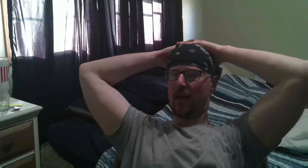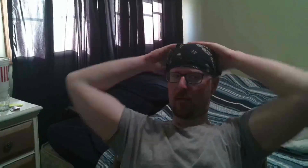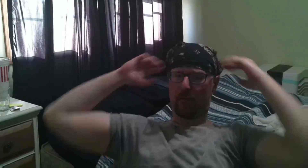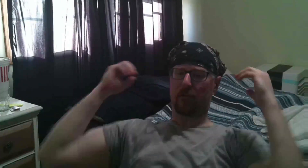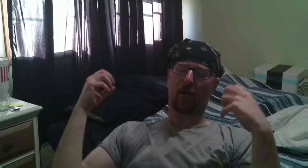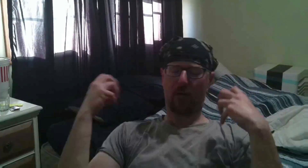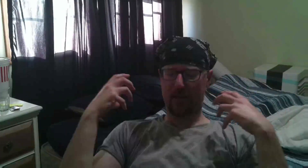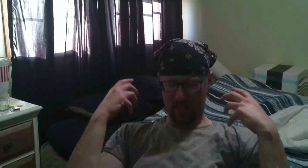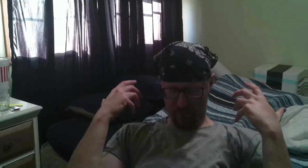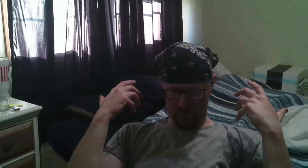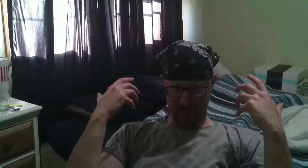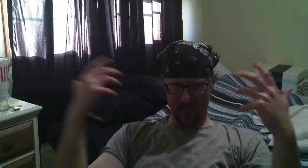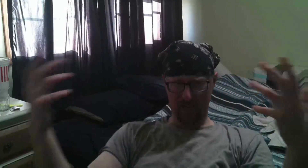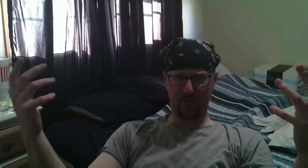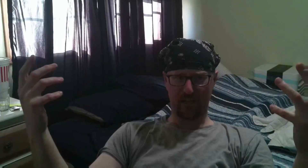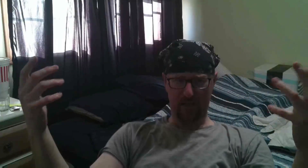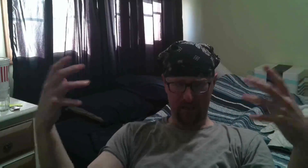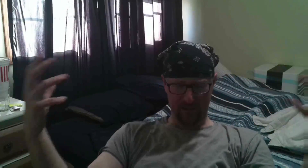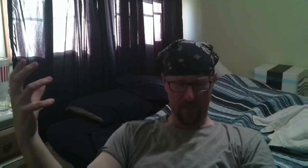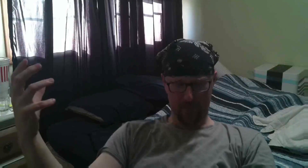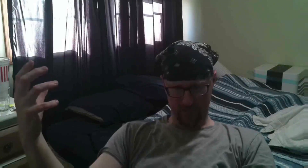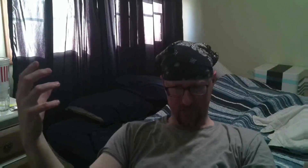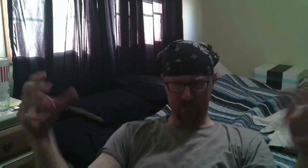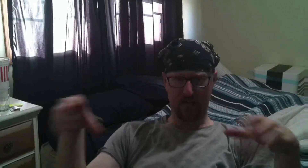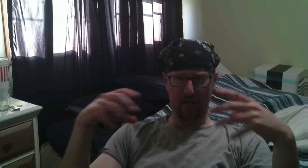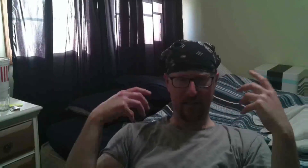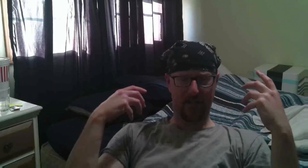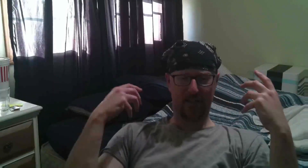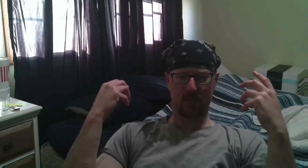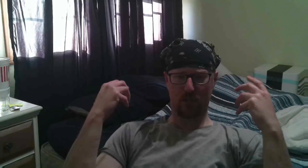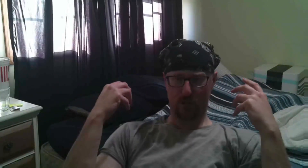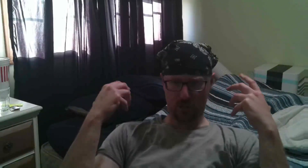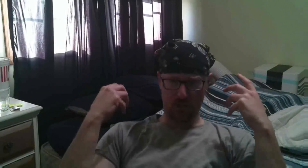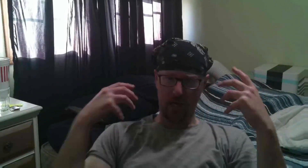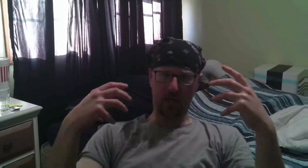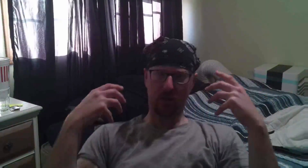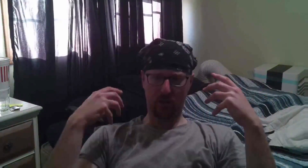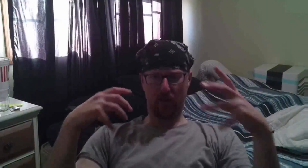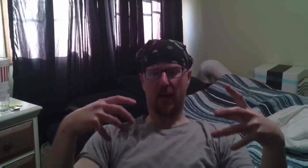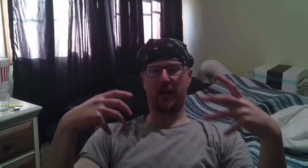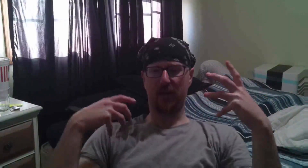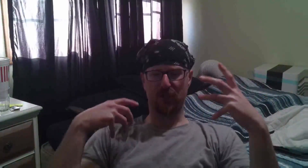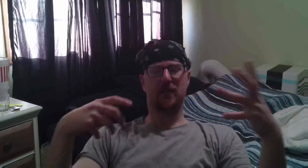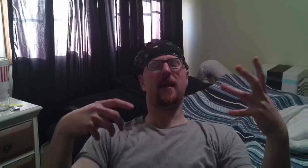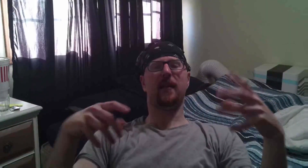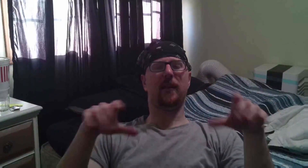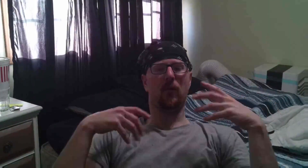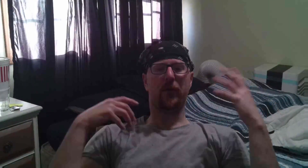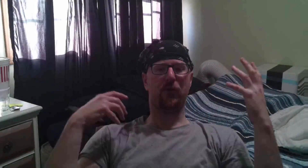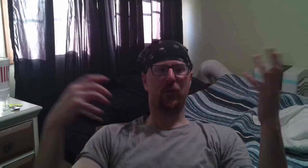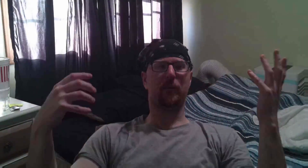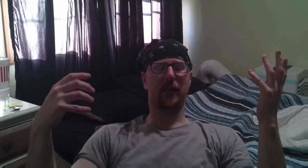it's kind of like a safety idea I want to present to you guys and that's to check your package daily when you're doing PE